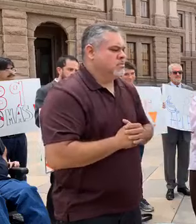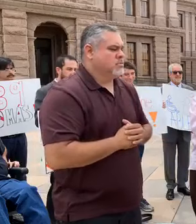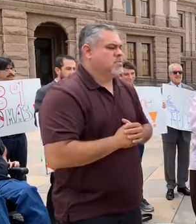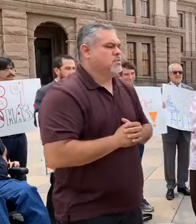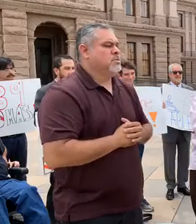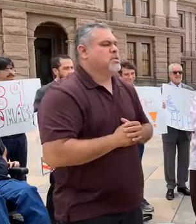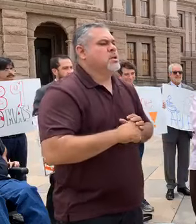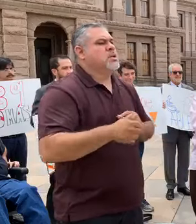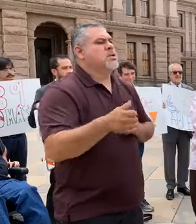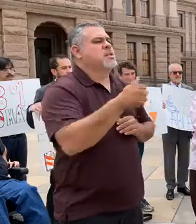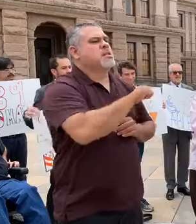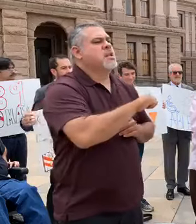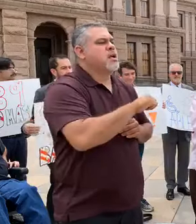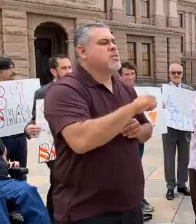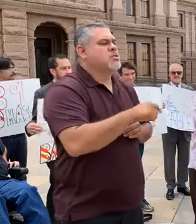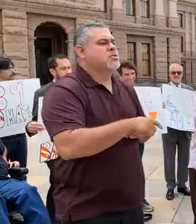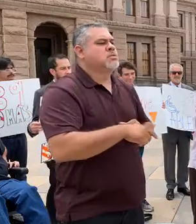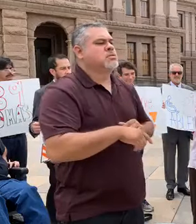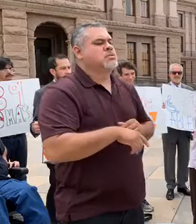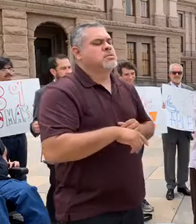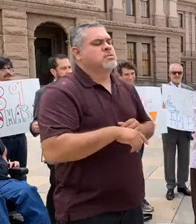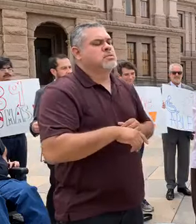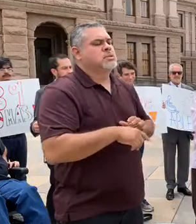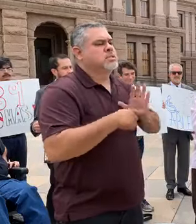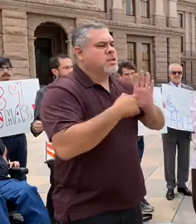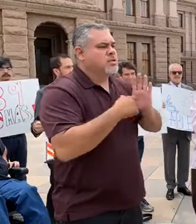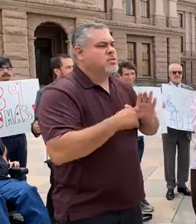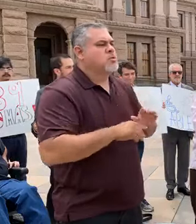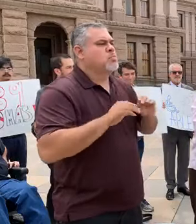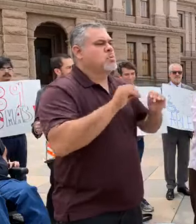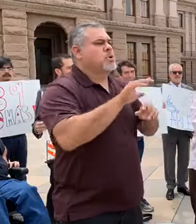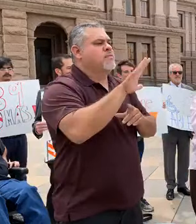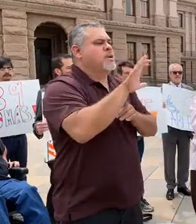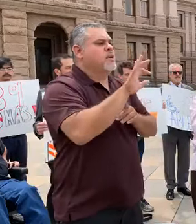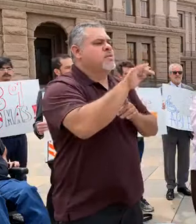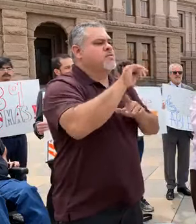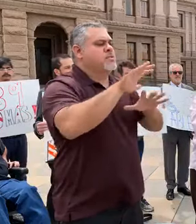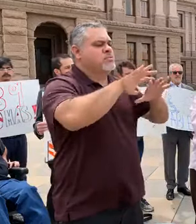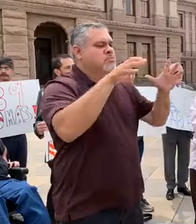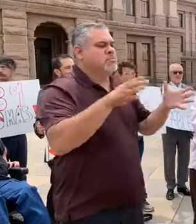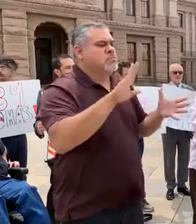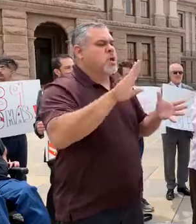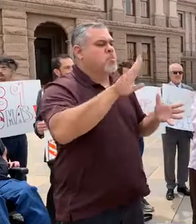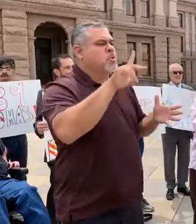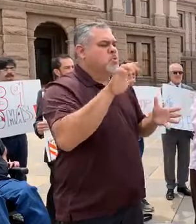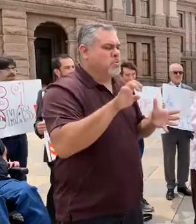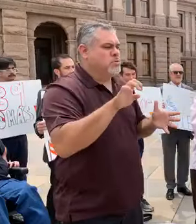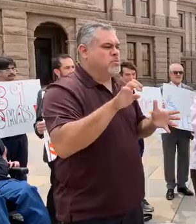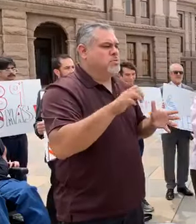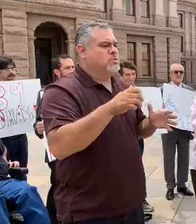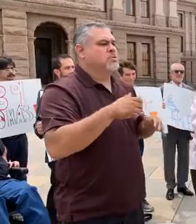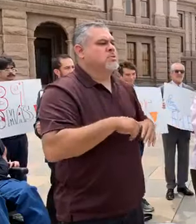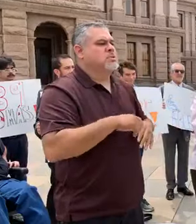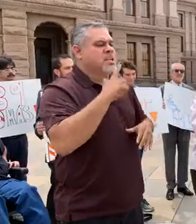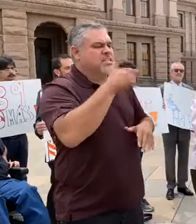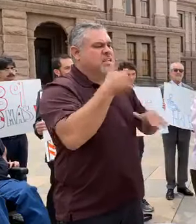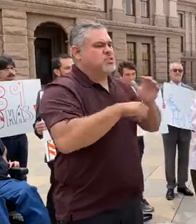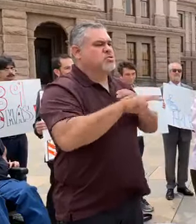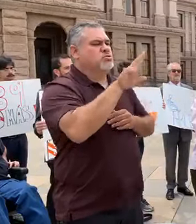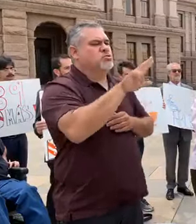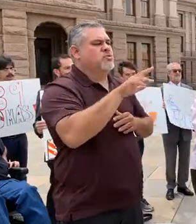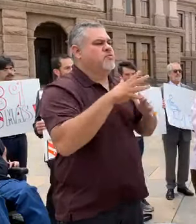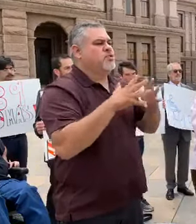Another example. Placing a 500-foot bubble which is just under two football fields